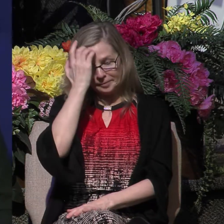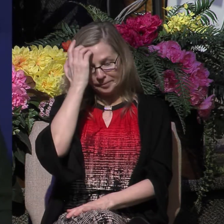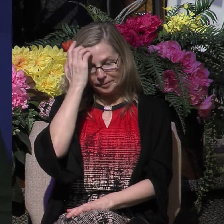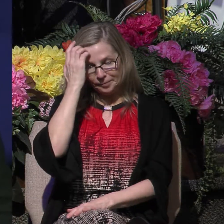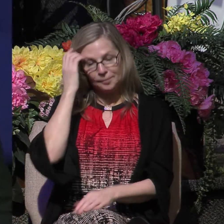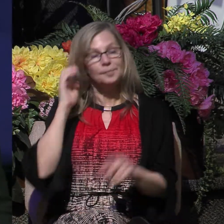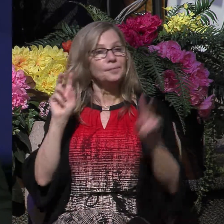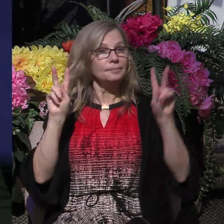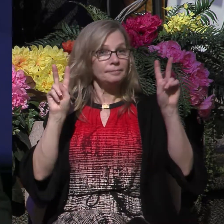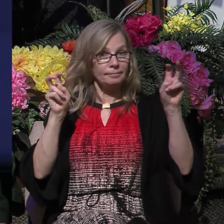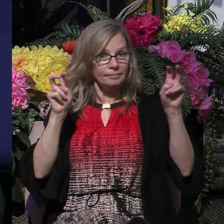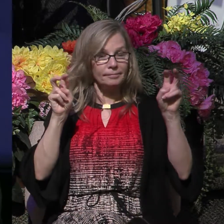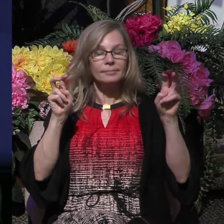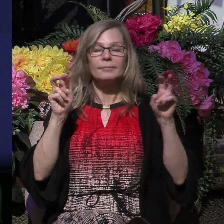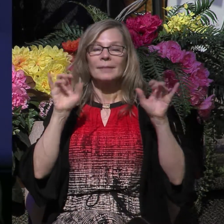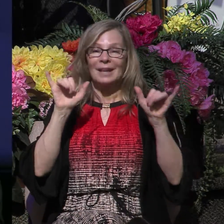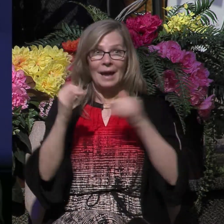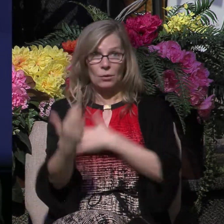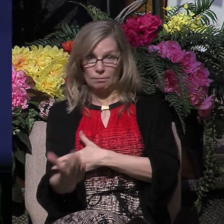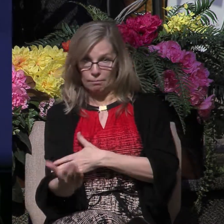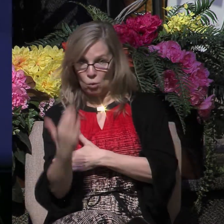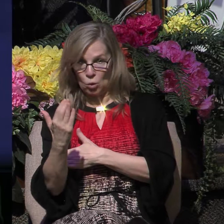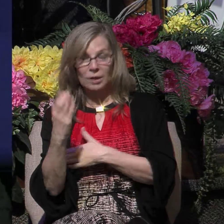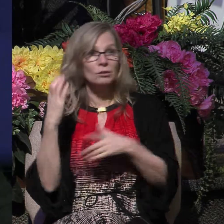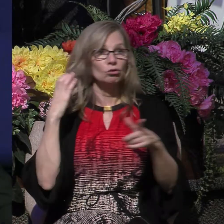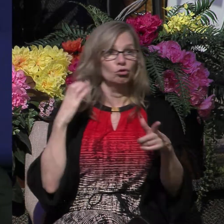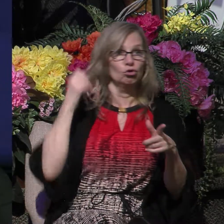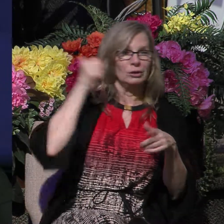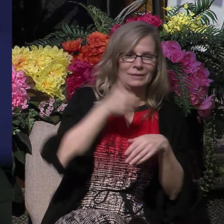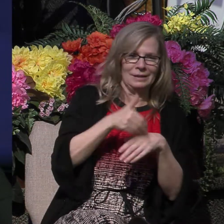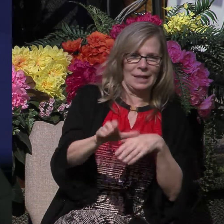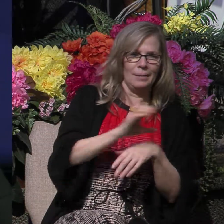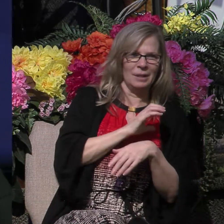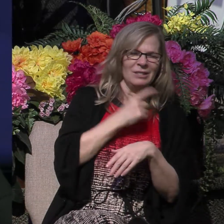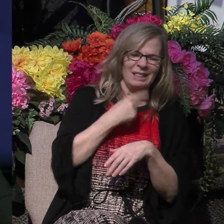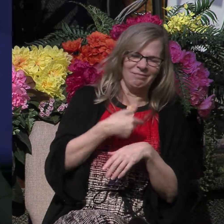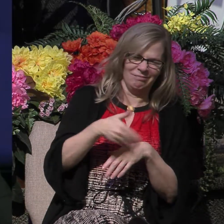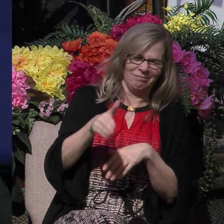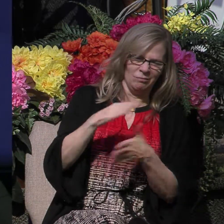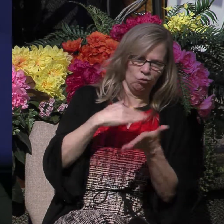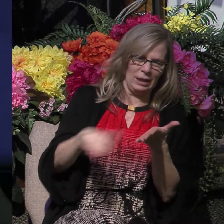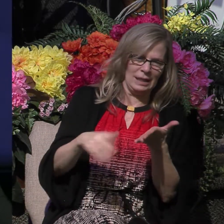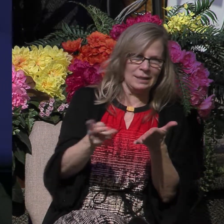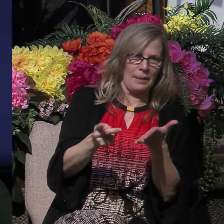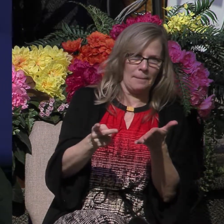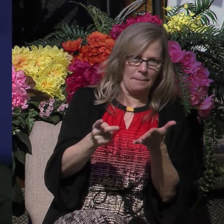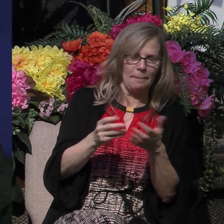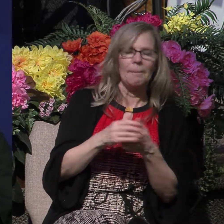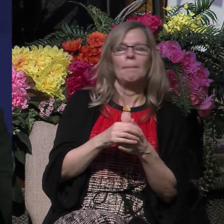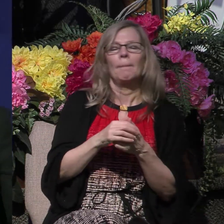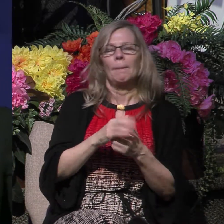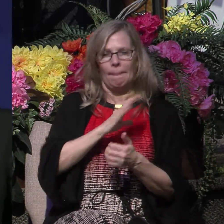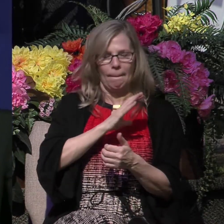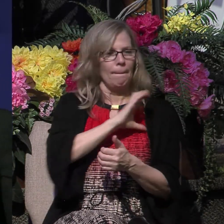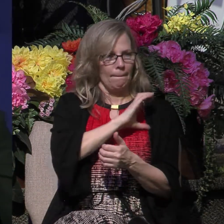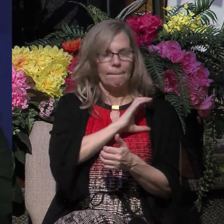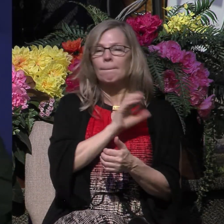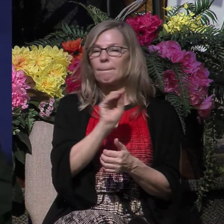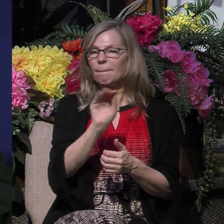Now when day came, the chief magistrates sent their policemen saying, release those men. And the jailer reported these words to Paul saying, the chief